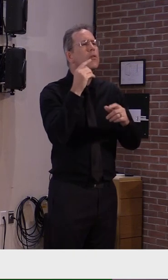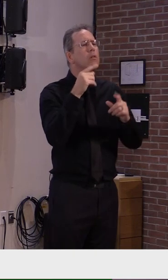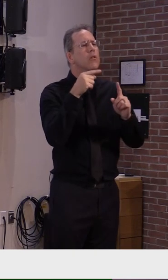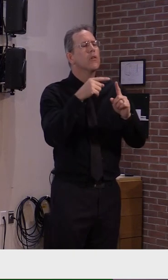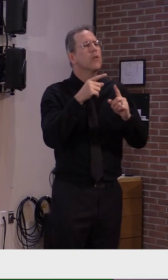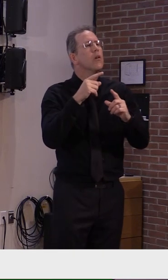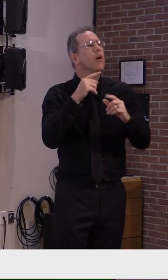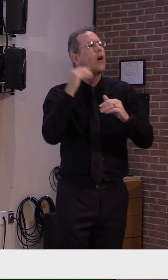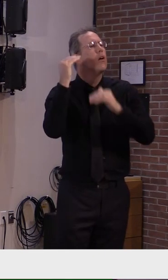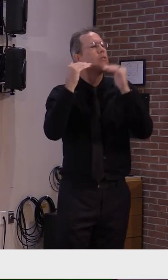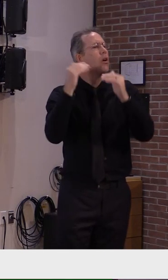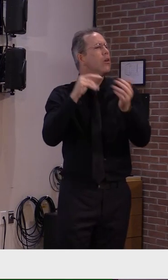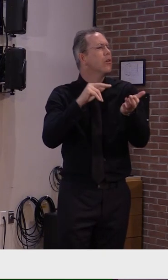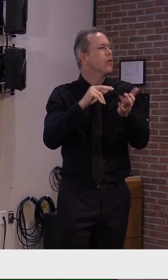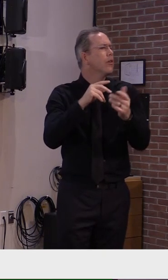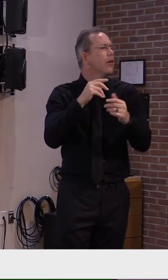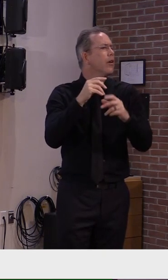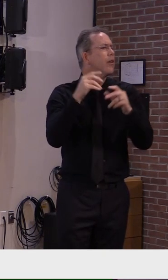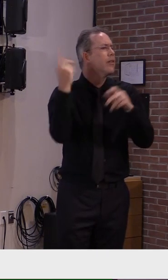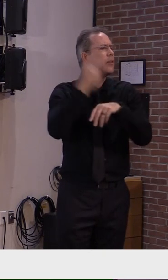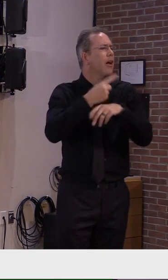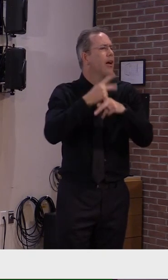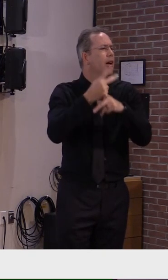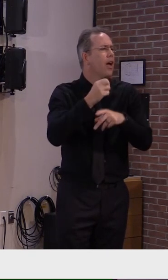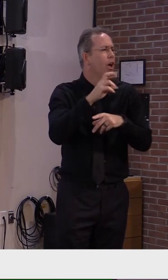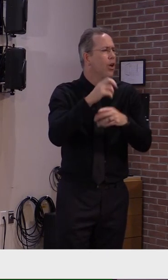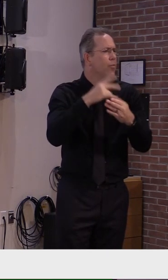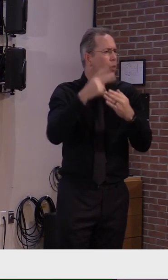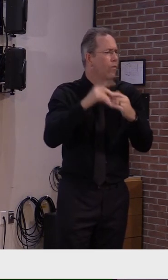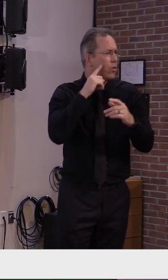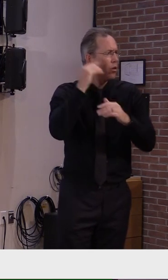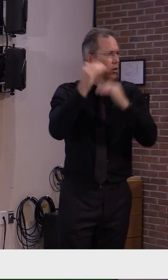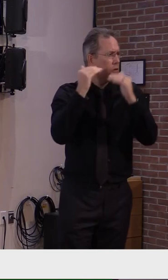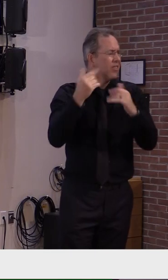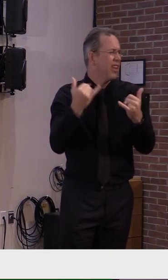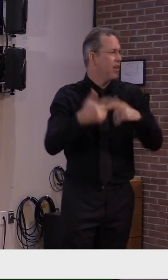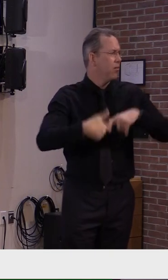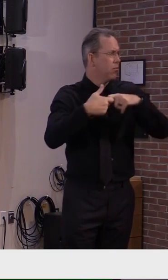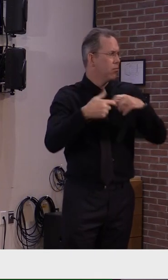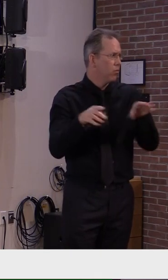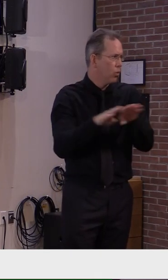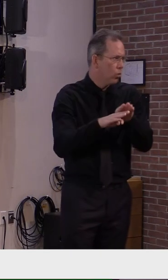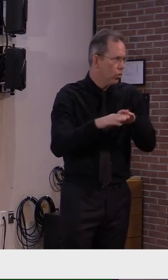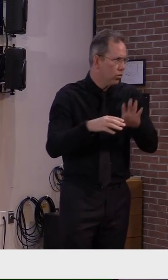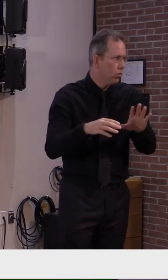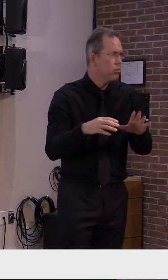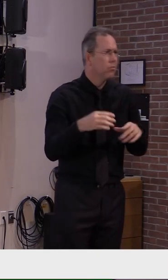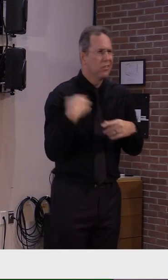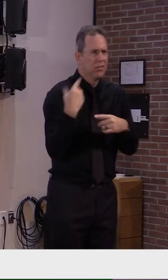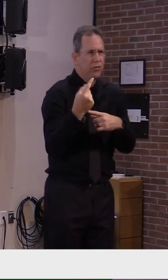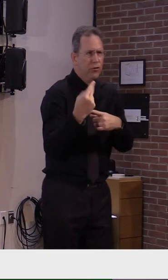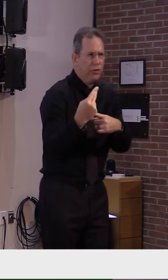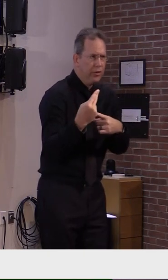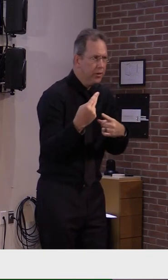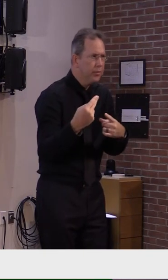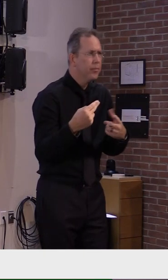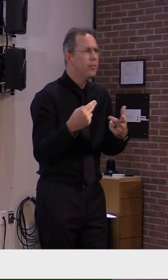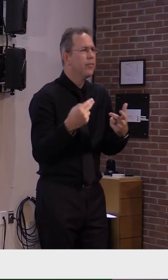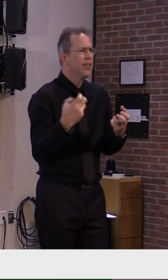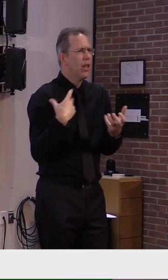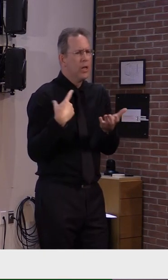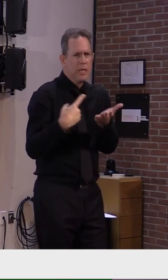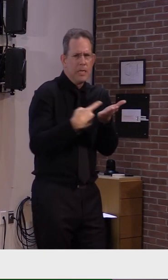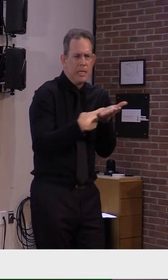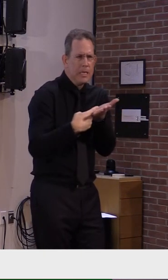have been working closely with VDH and Dale to plan to reopen. That planning